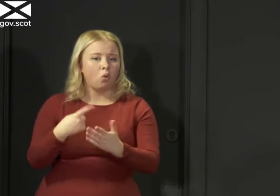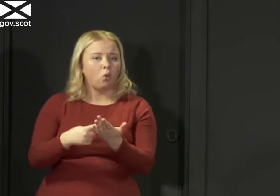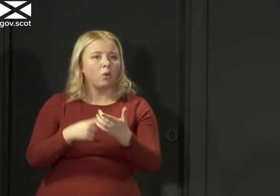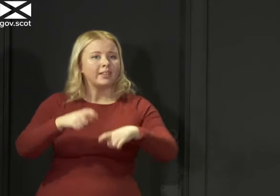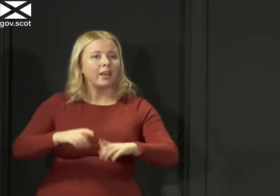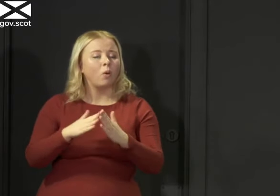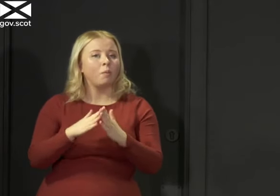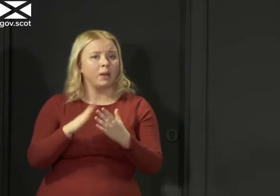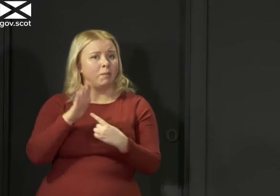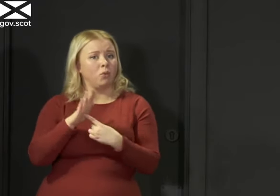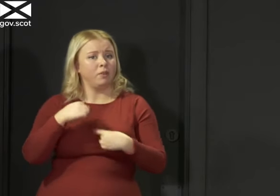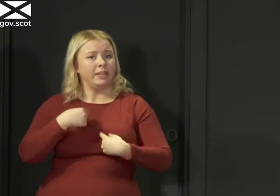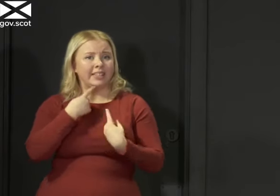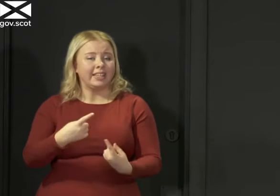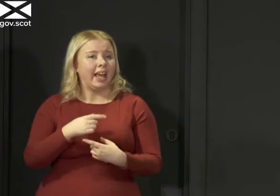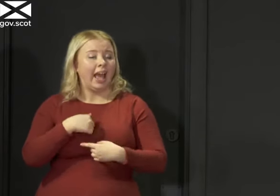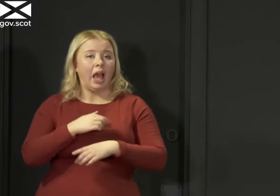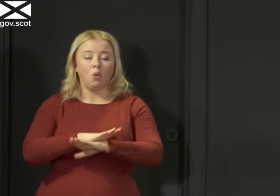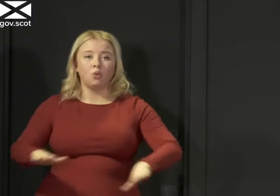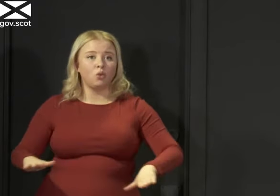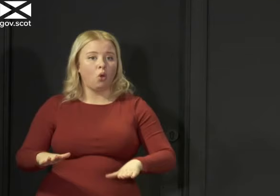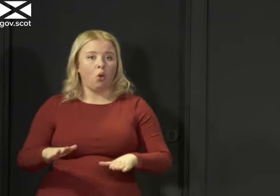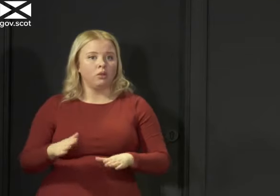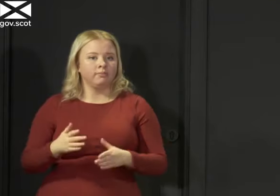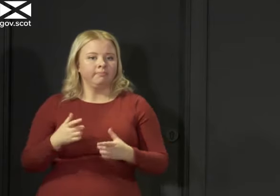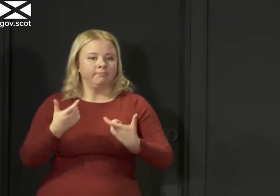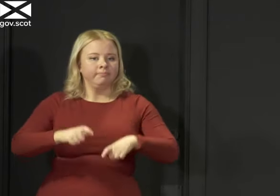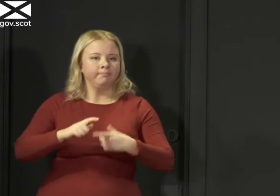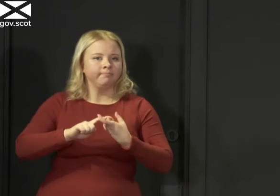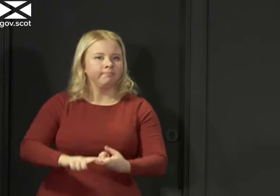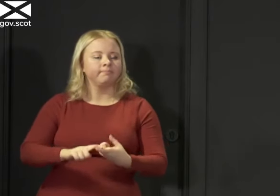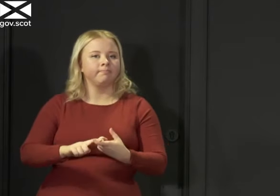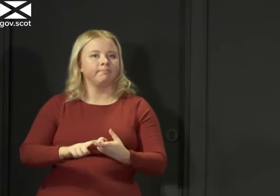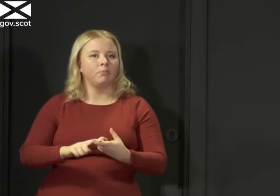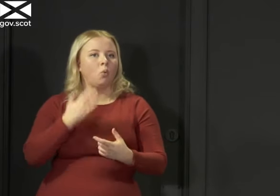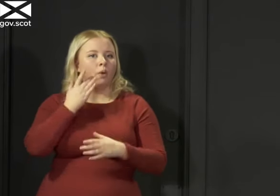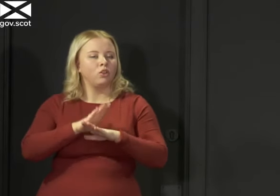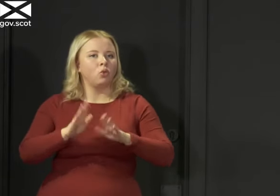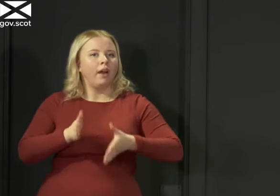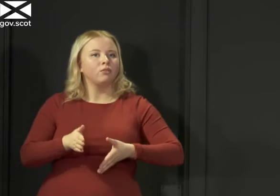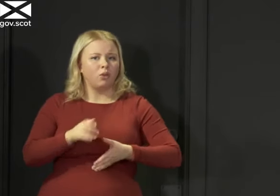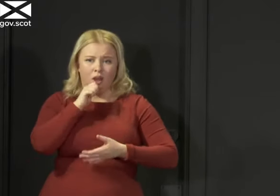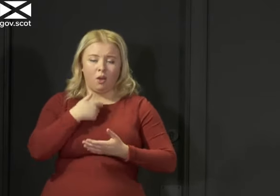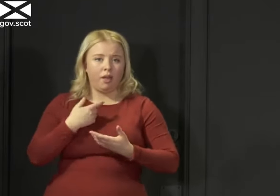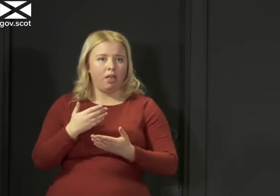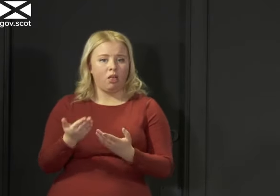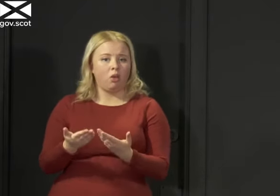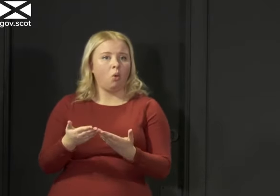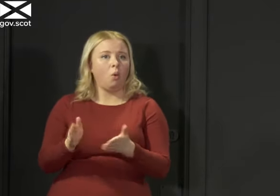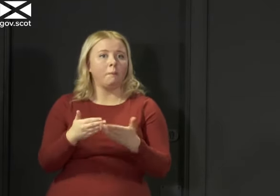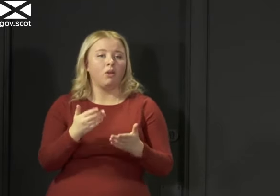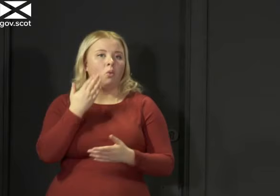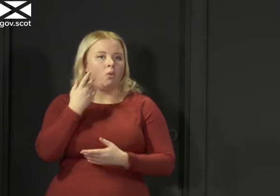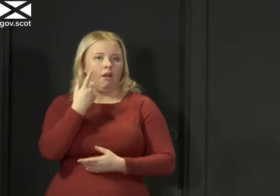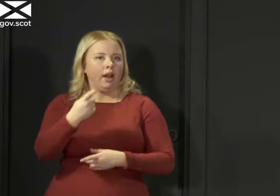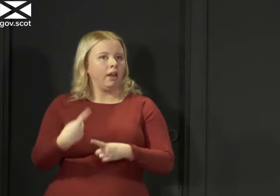important for me to keep saying I will not keep these restrictions in place for longer than necessary please trust me when I say that but the